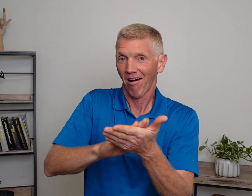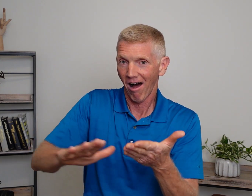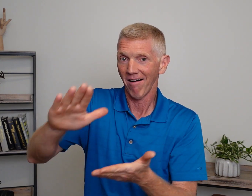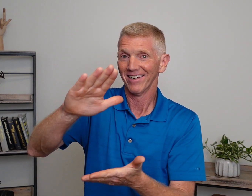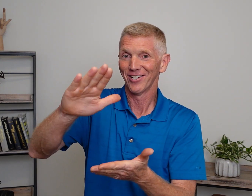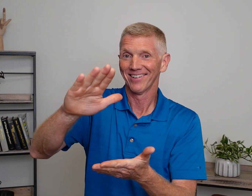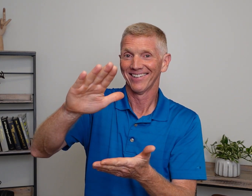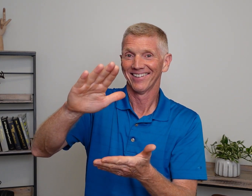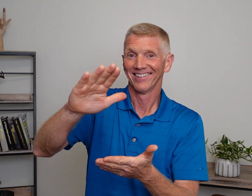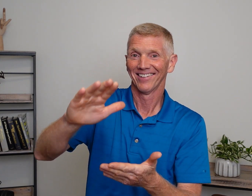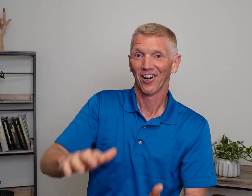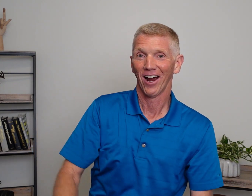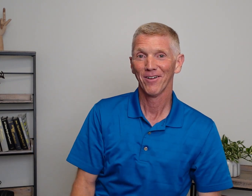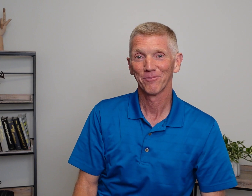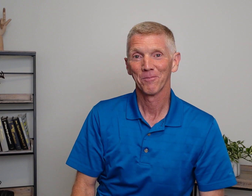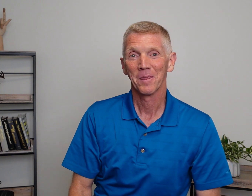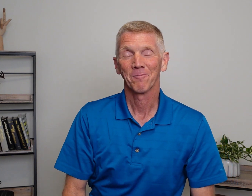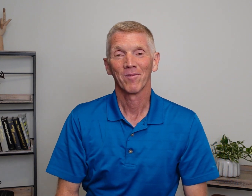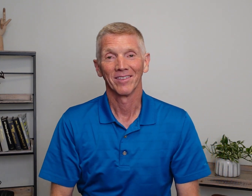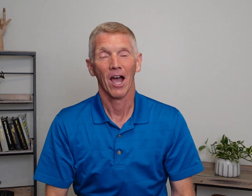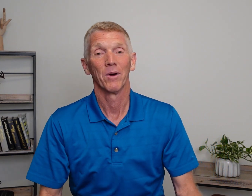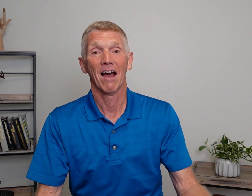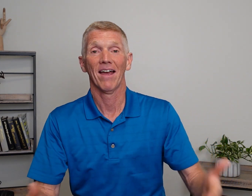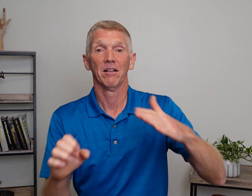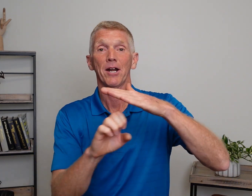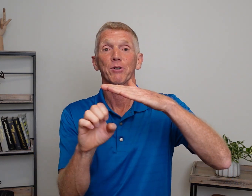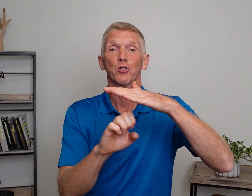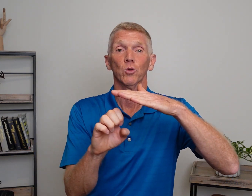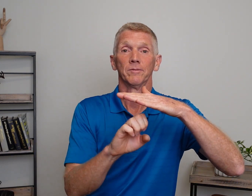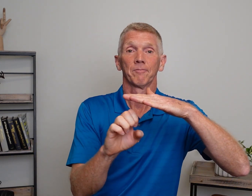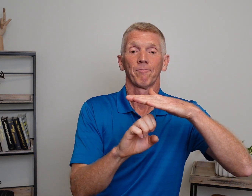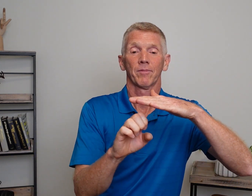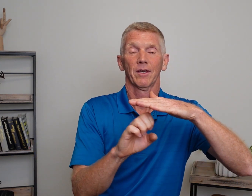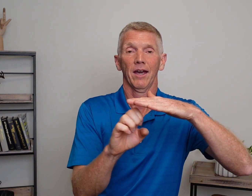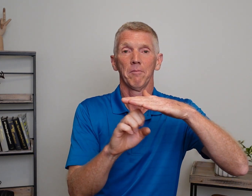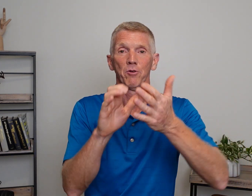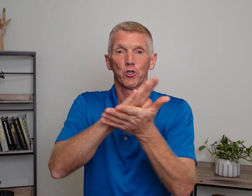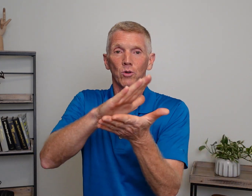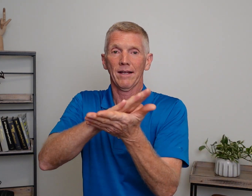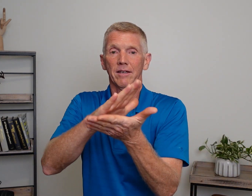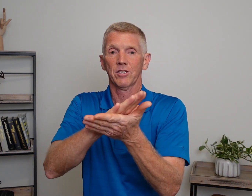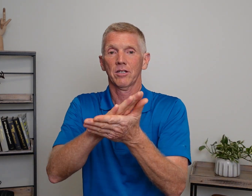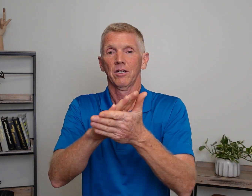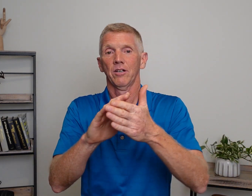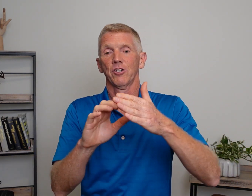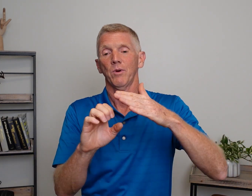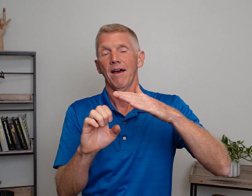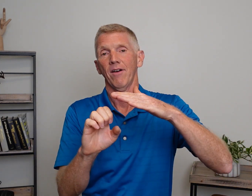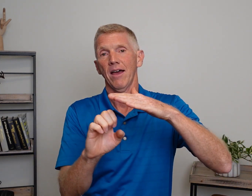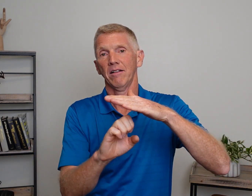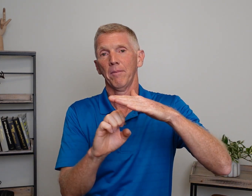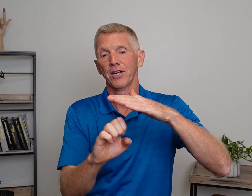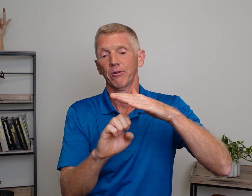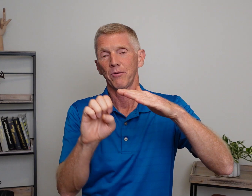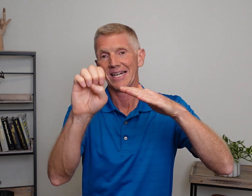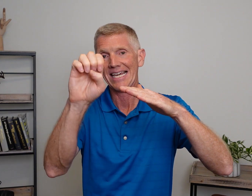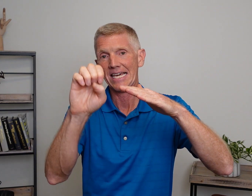College. All right? Now, we have elementary school. Okay? Remember school like this. So, we have elementary with an E.